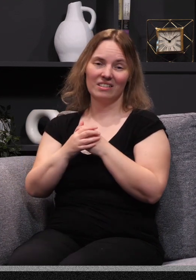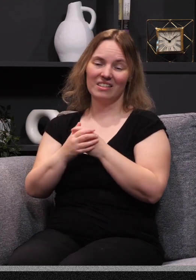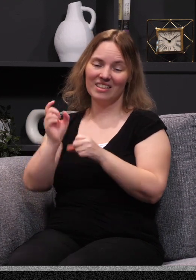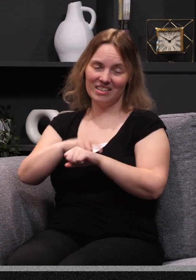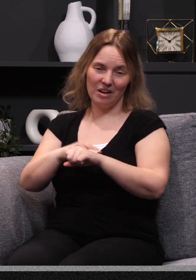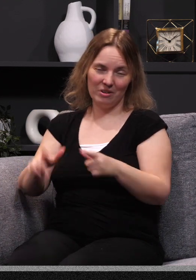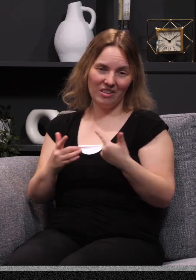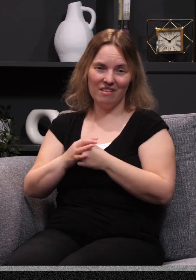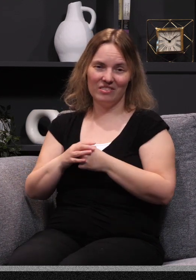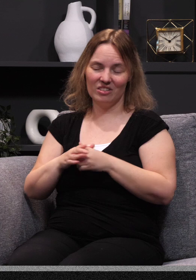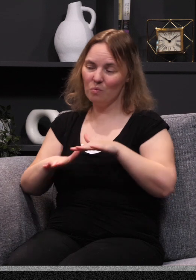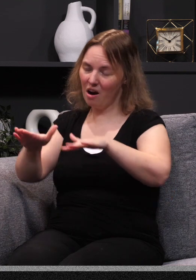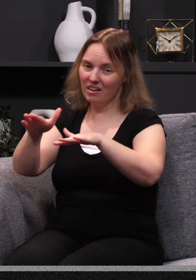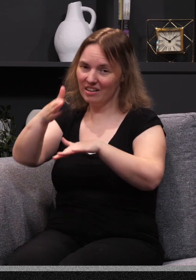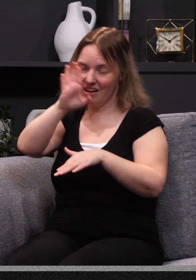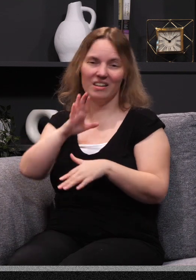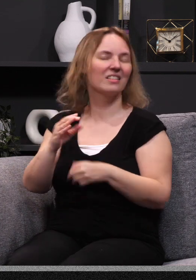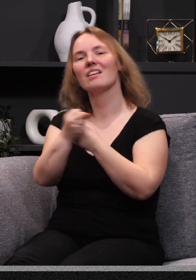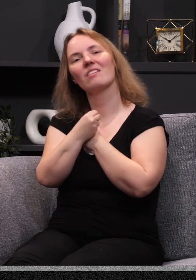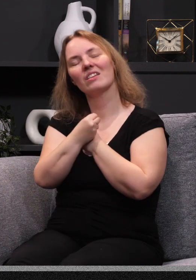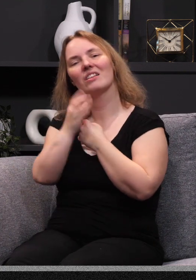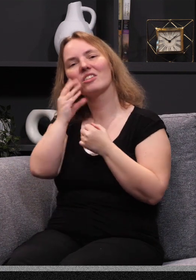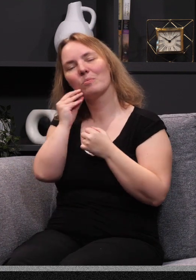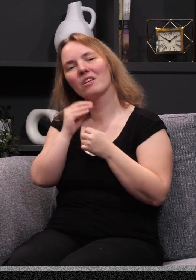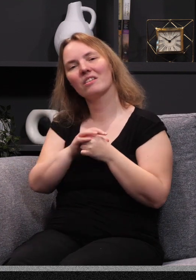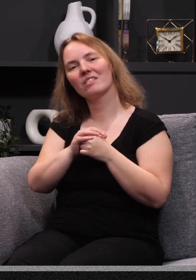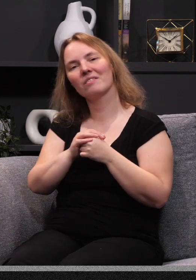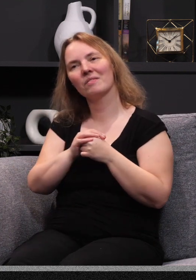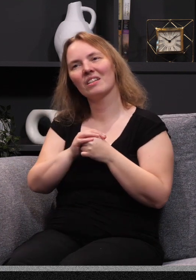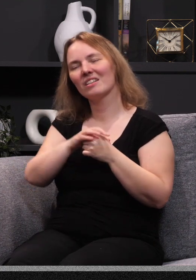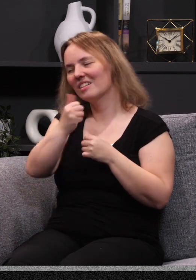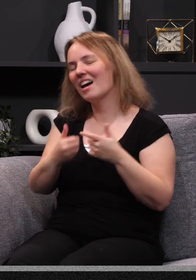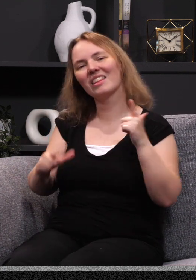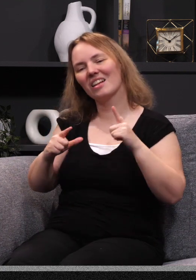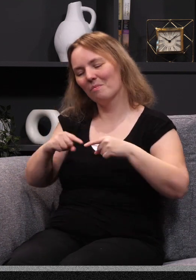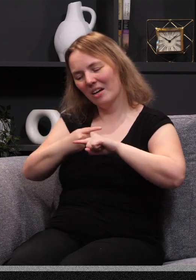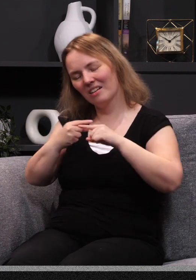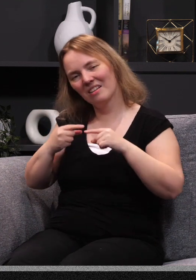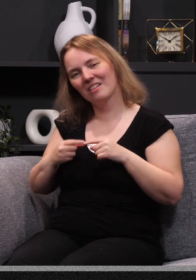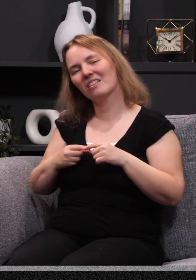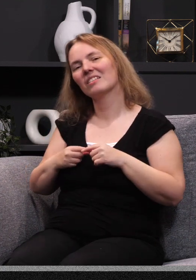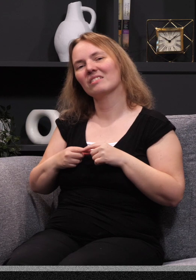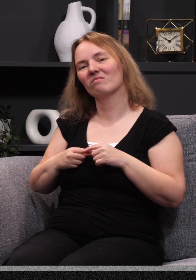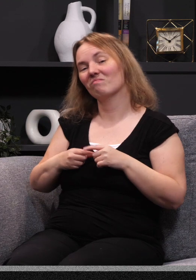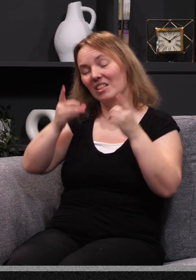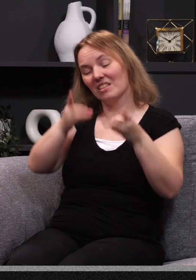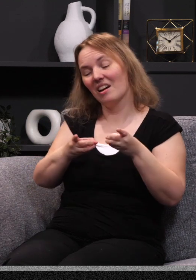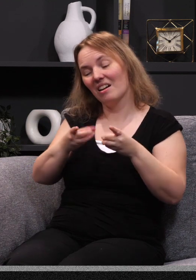in God's love in this season in her life. To walk in that love that she experienced to the point of not allowing pain and hurt to